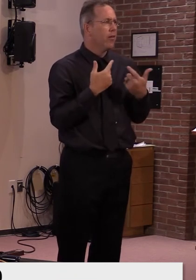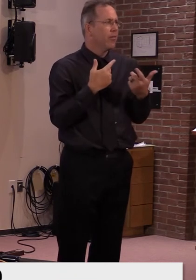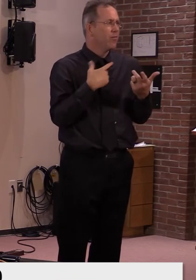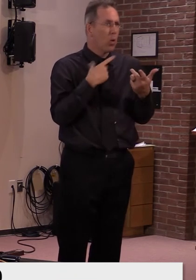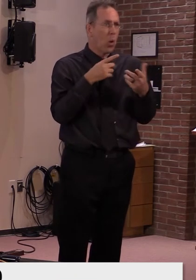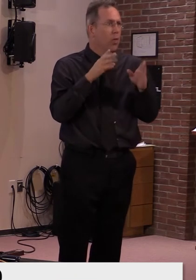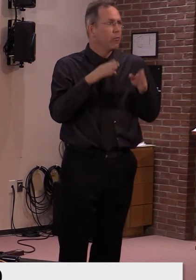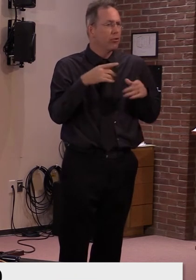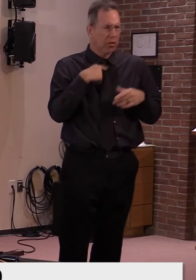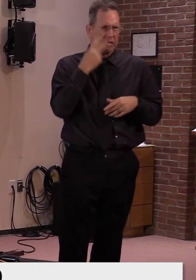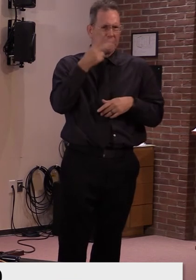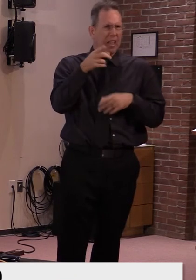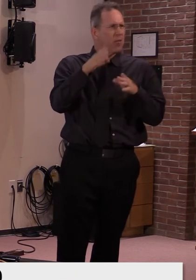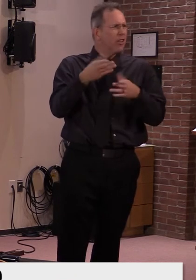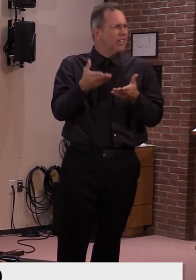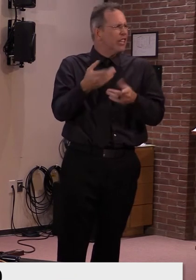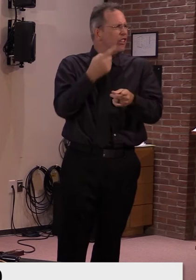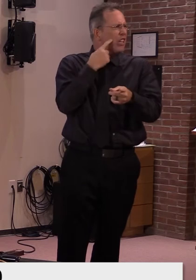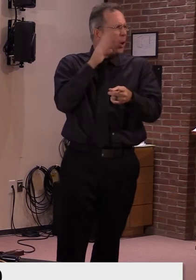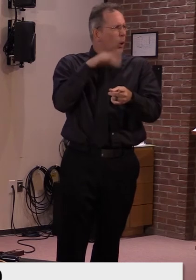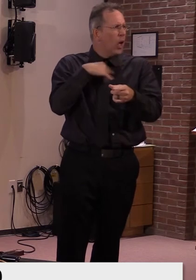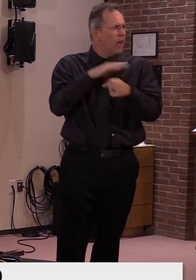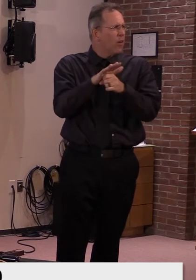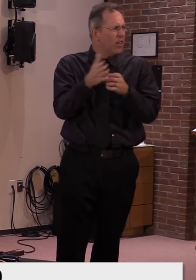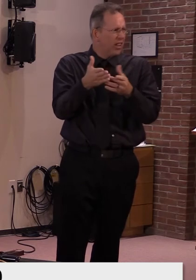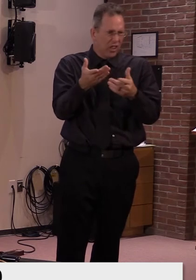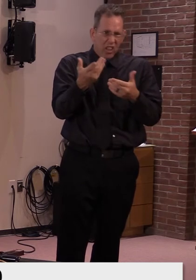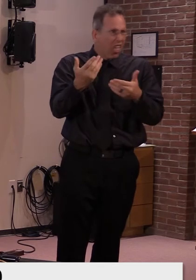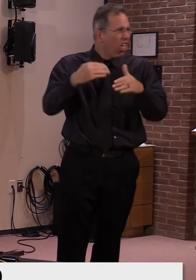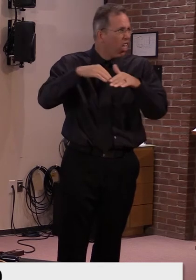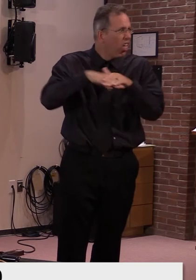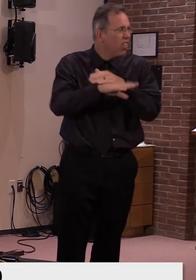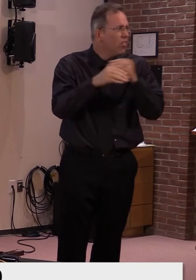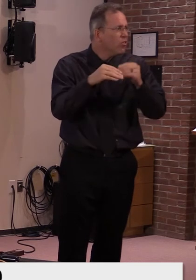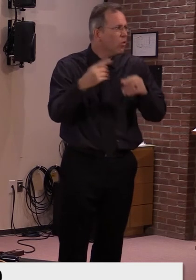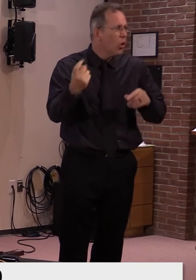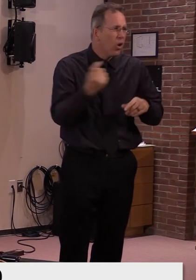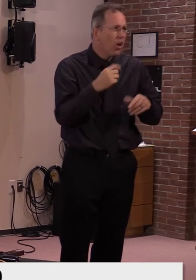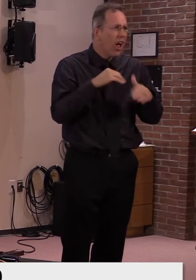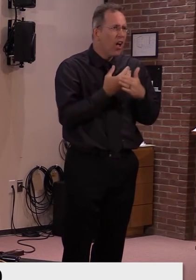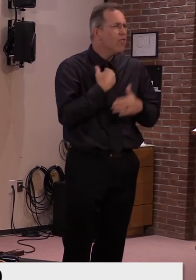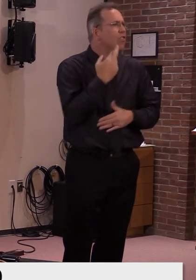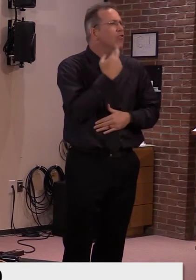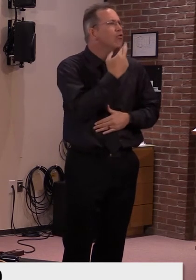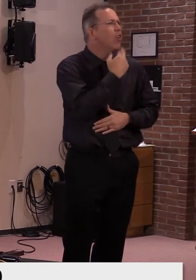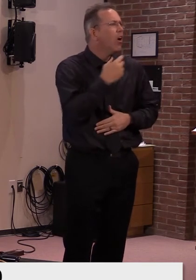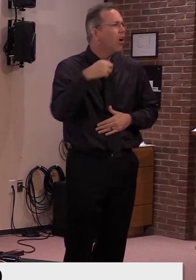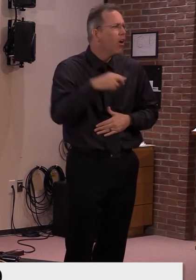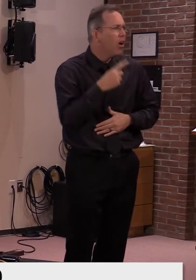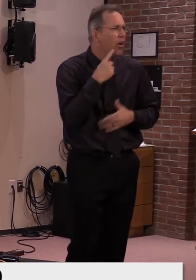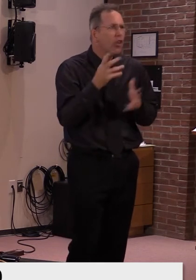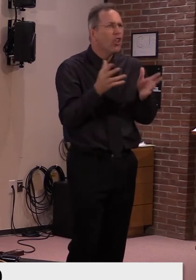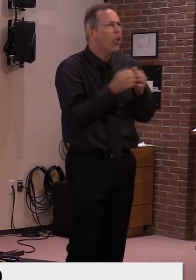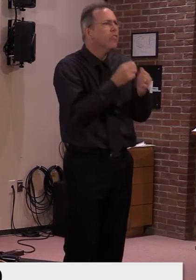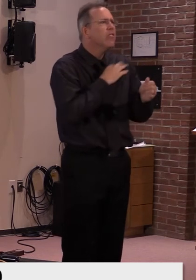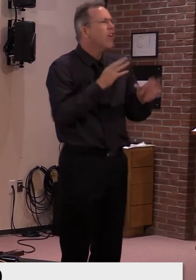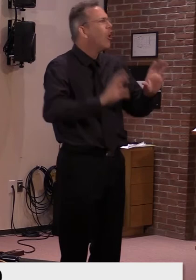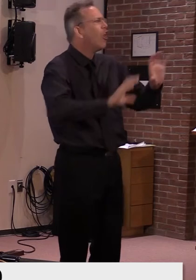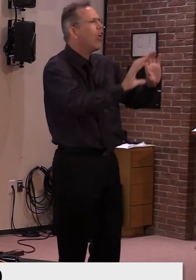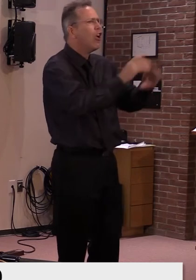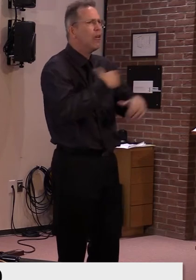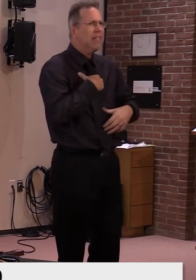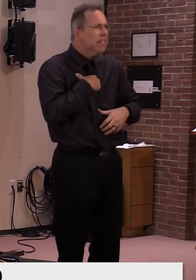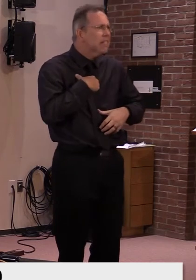that they're positive and they were just in our, our store or a restaurant or whatever in interacting with the staff and interacting while they're there.